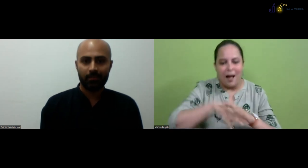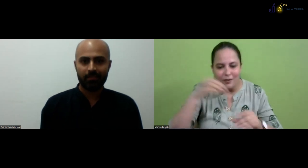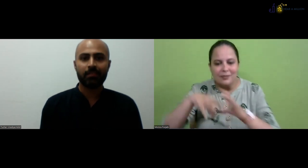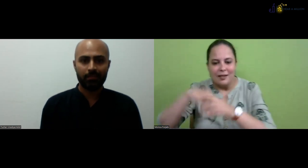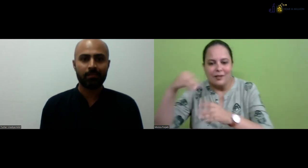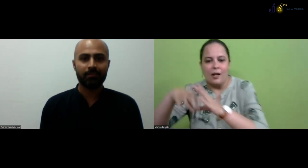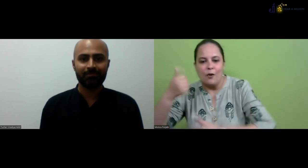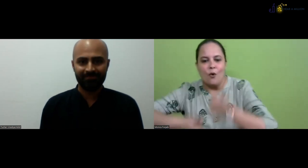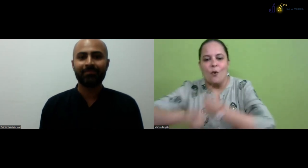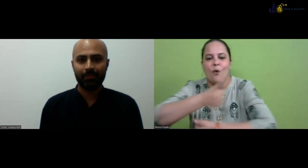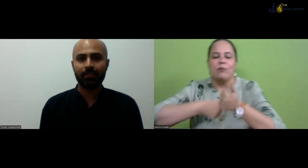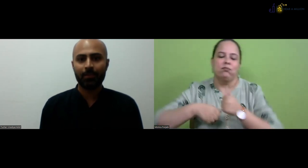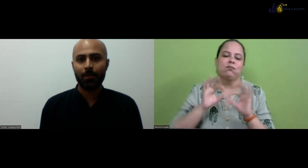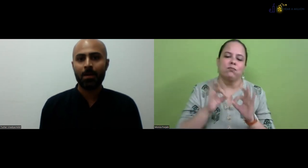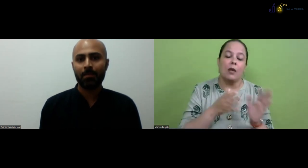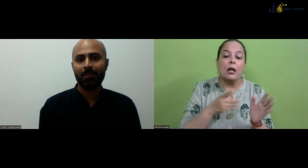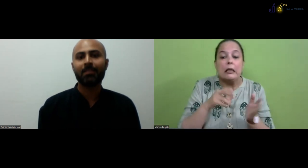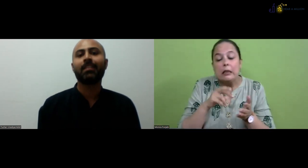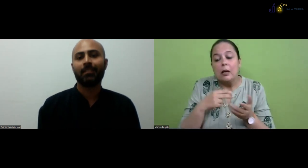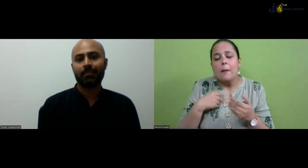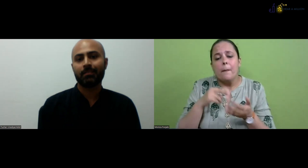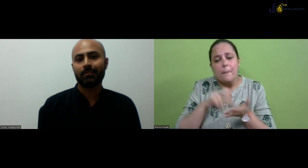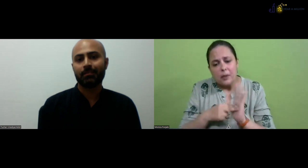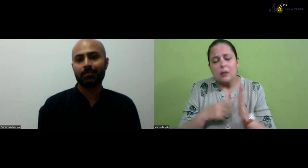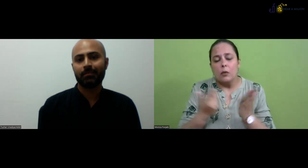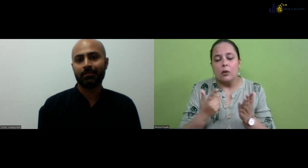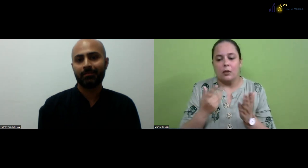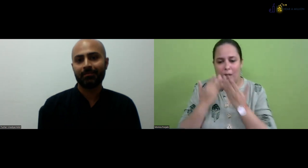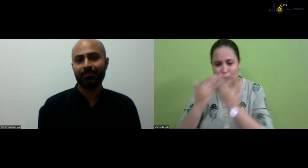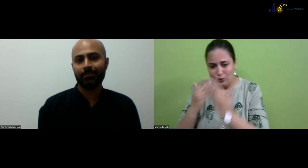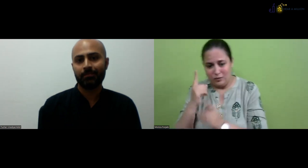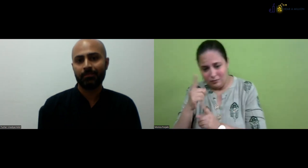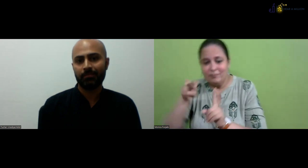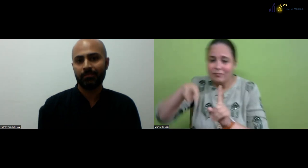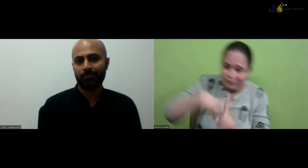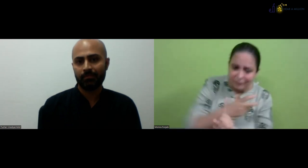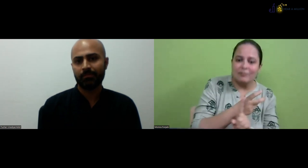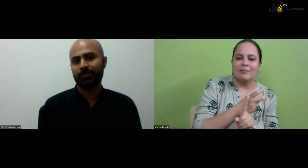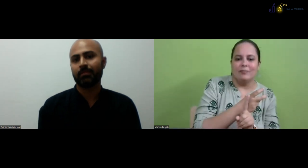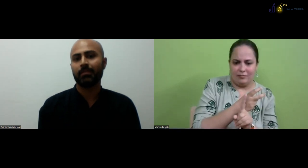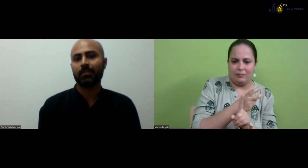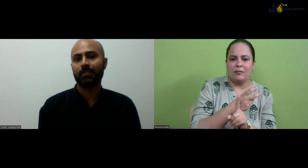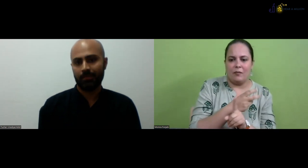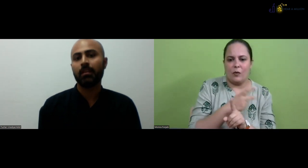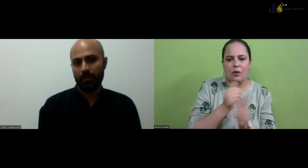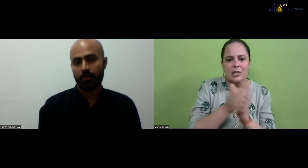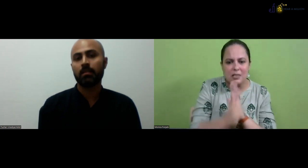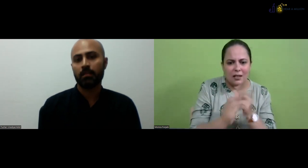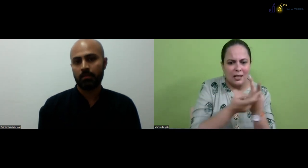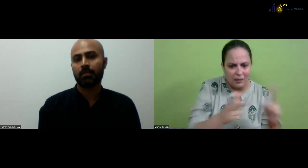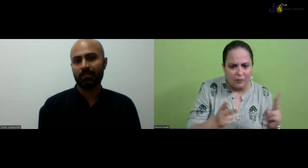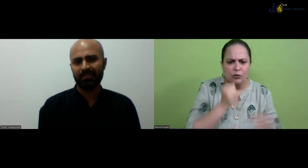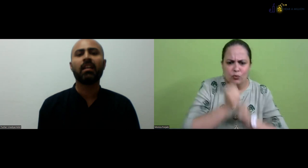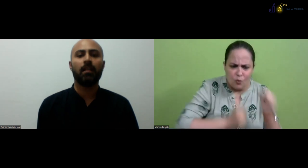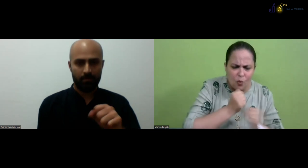went to, uh, Brazil. They, they are from our schools and they took part in the competition, which means when they are studying, they